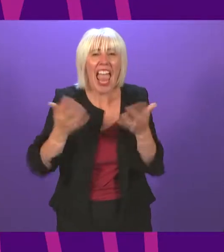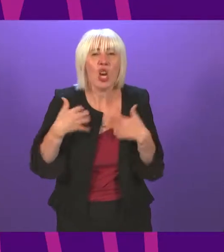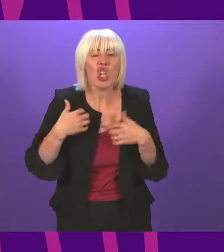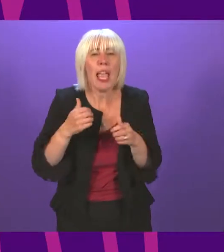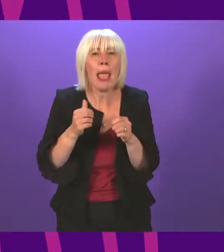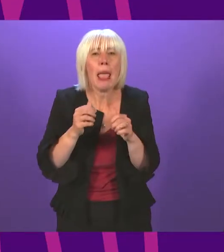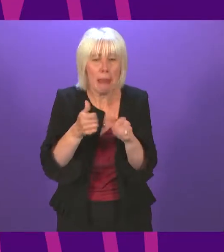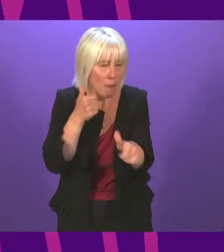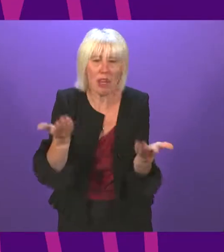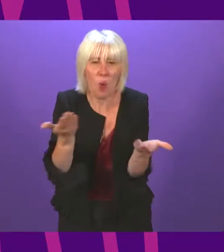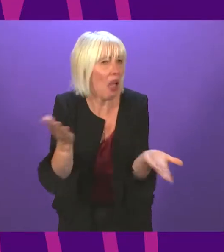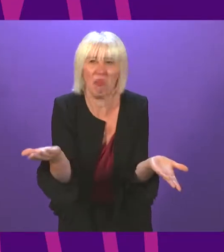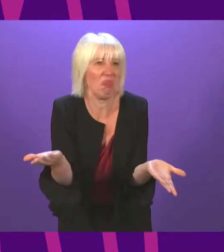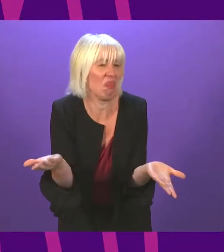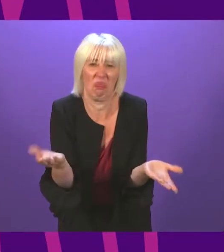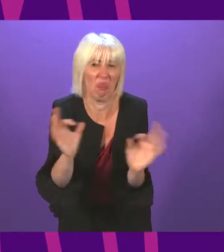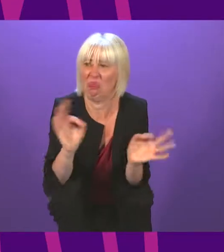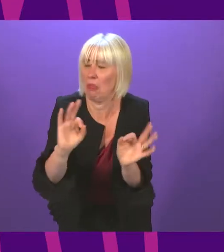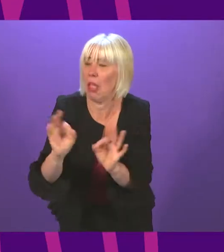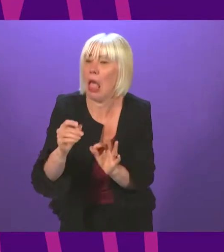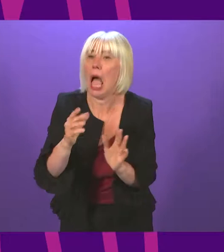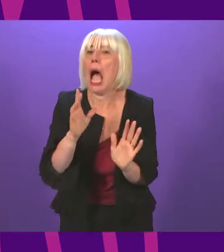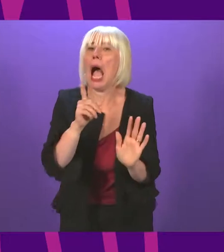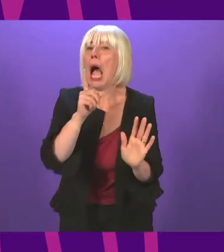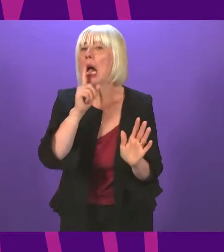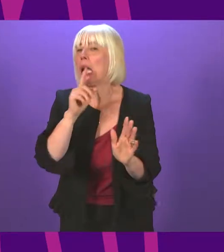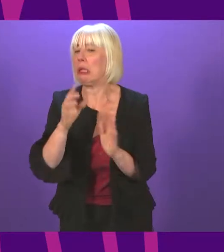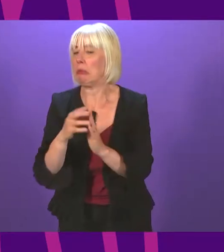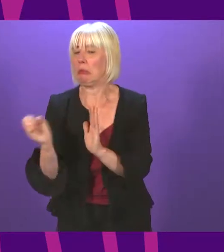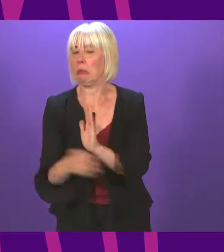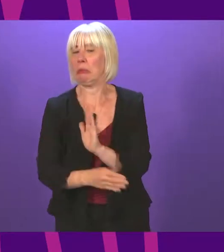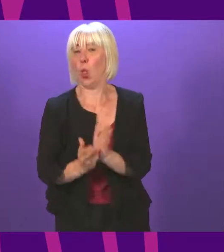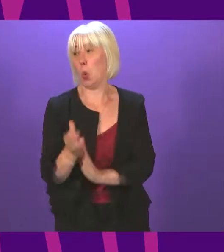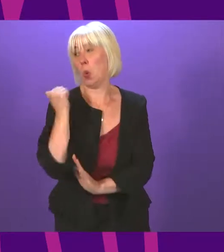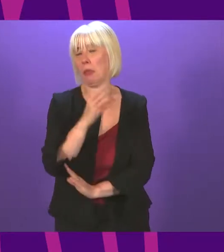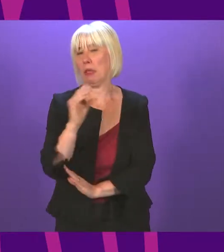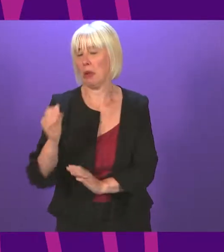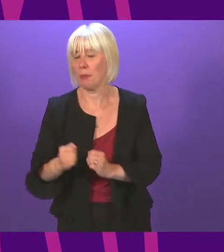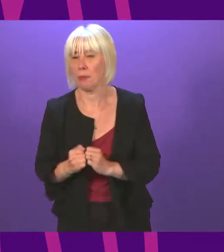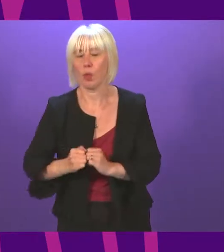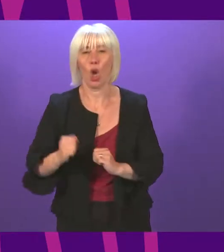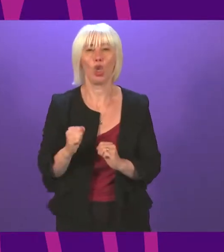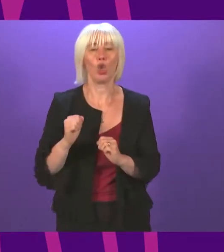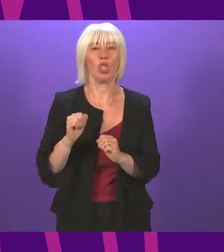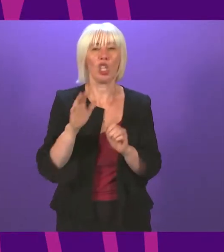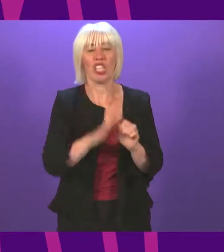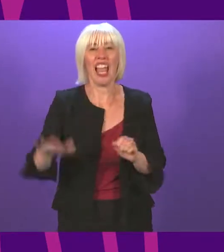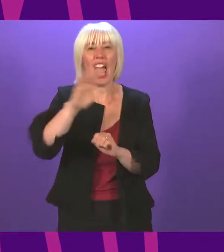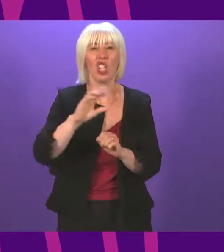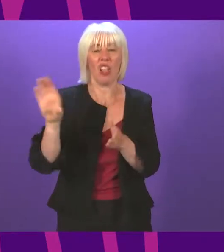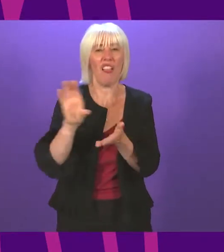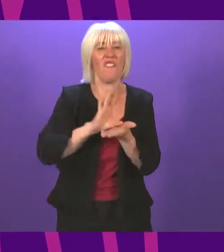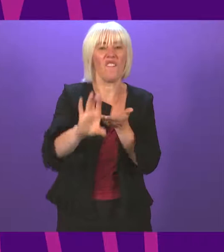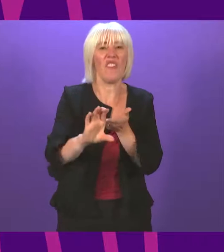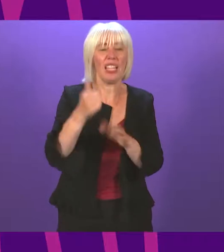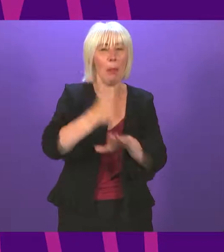announced by the first minister to great fanfare was quietly dropped over recess. The Scottish National Investment Bank, first approved by this parliament three years ago,